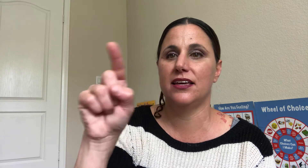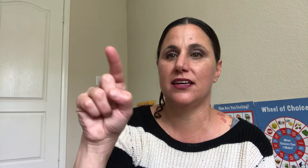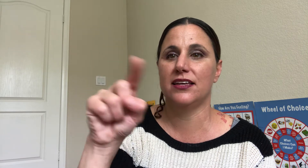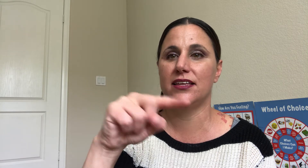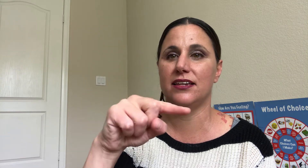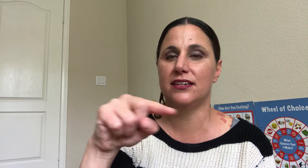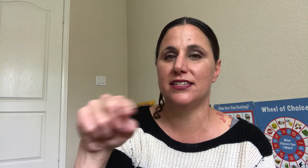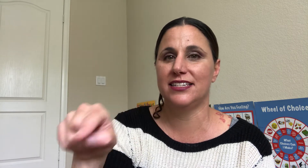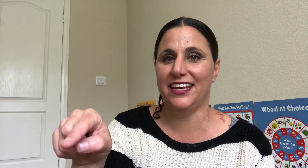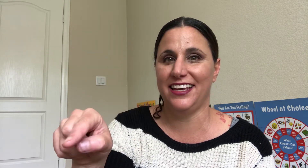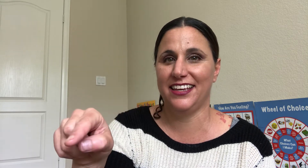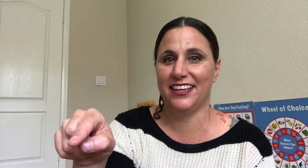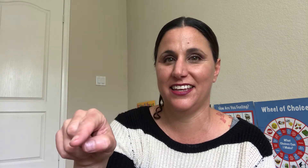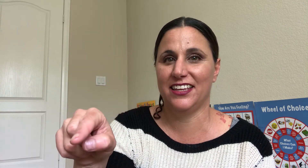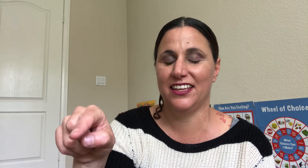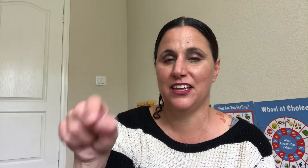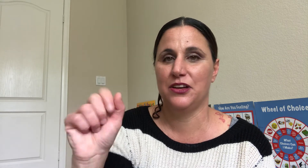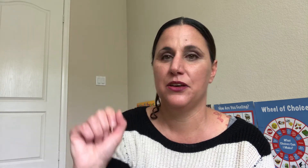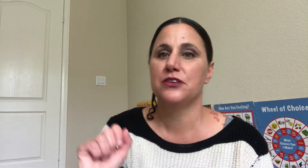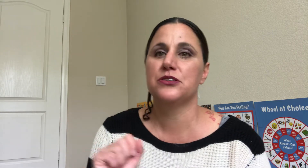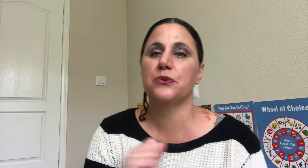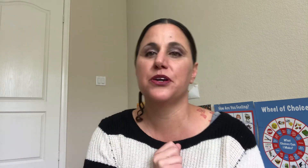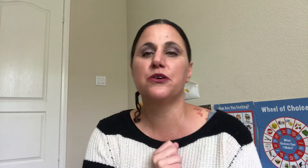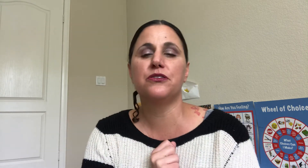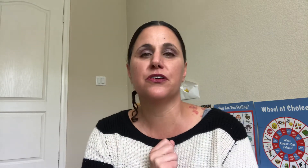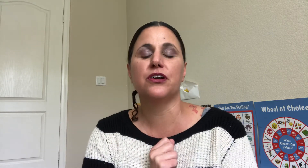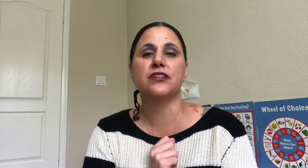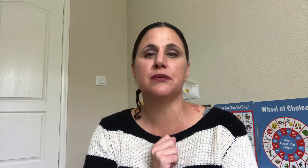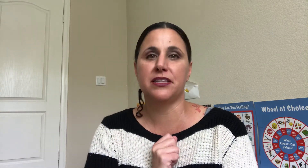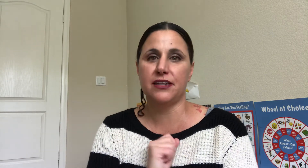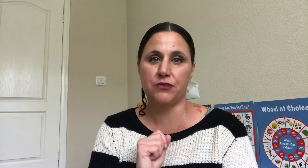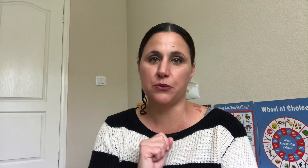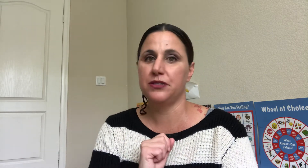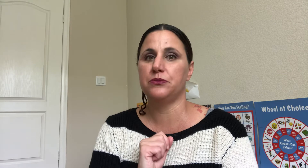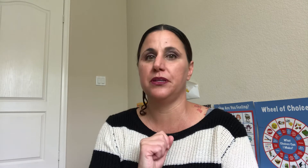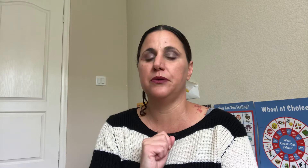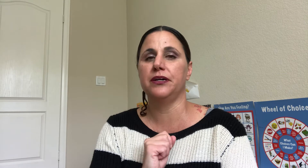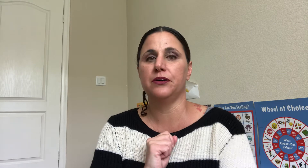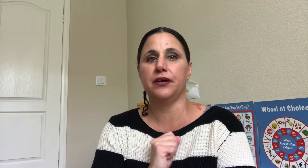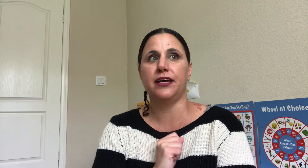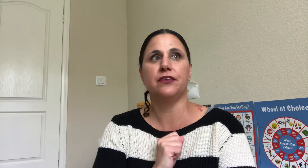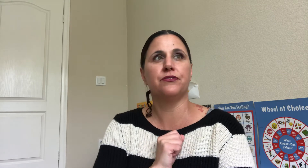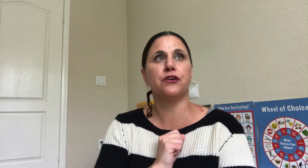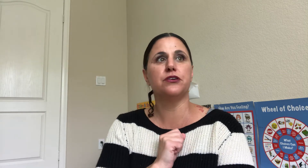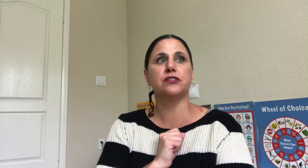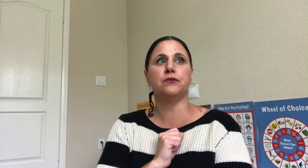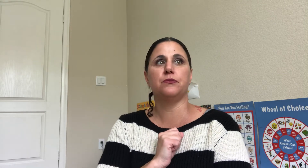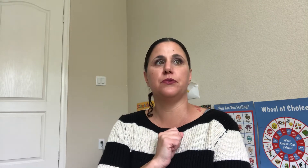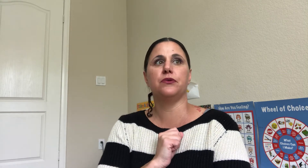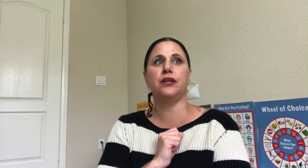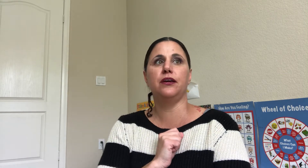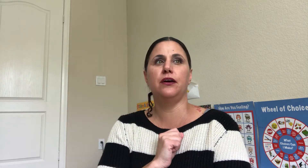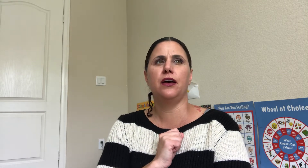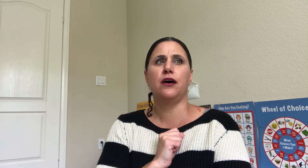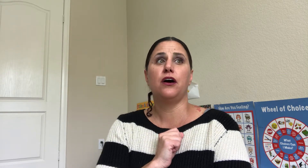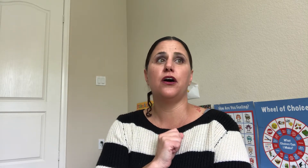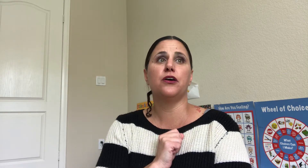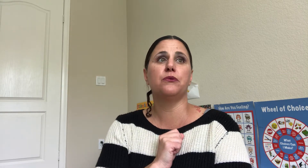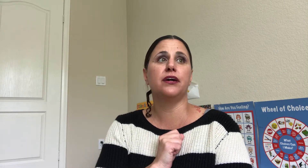And Z So we're gonna go over some of the tougher ones really quick. Okay, the first pretty hard one